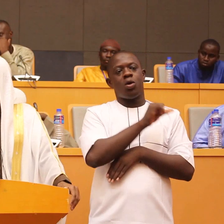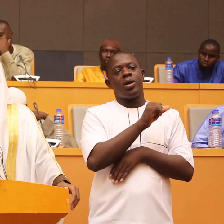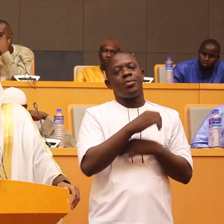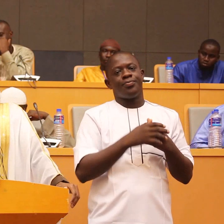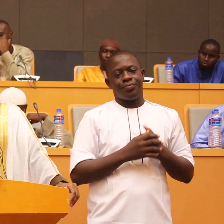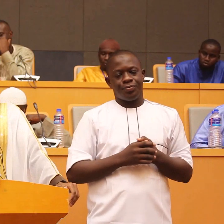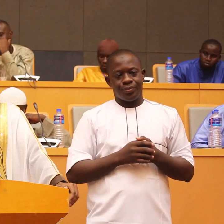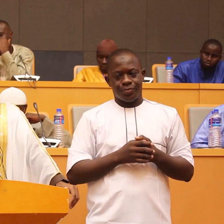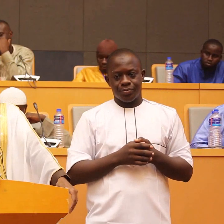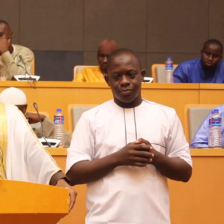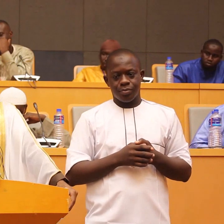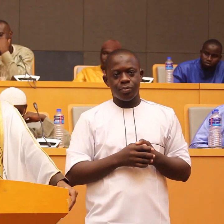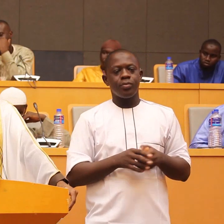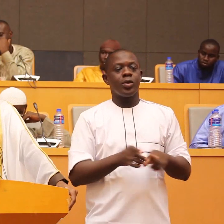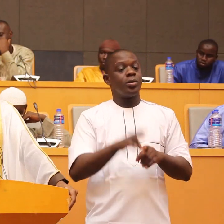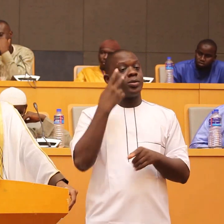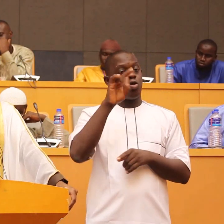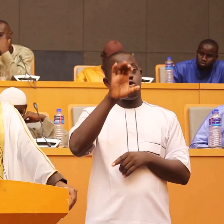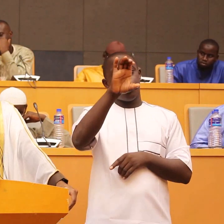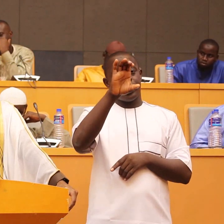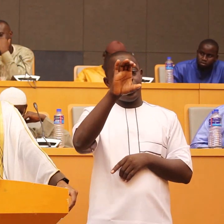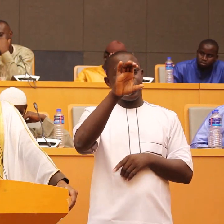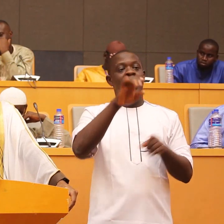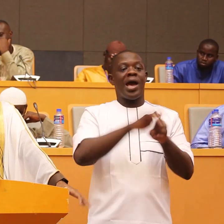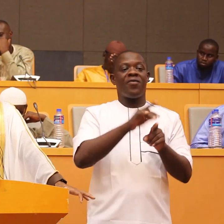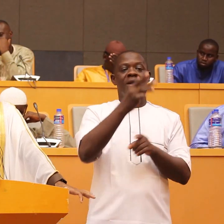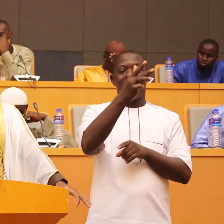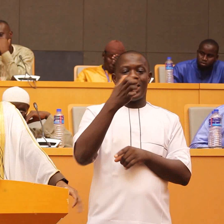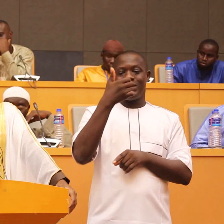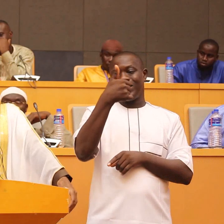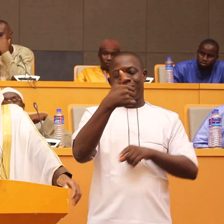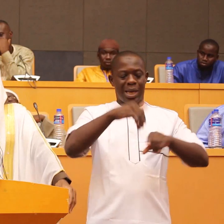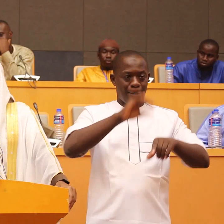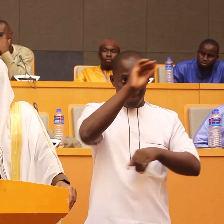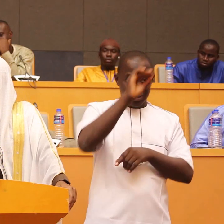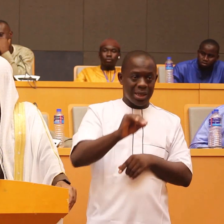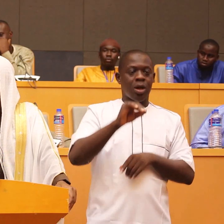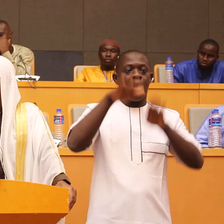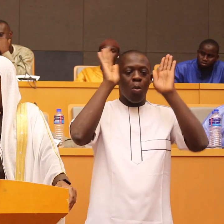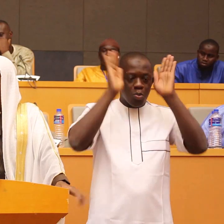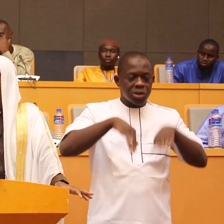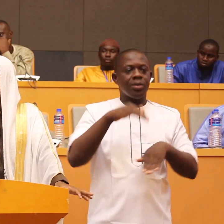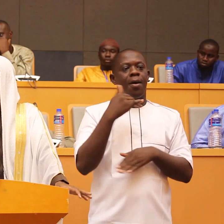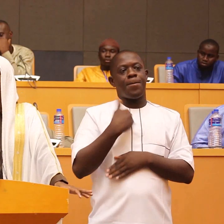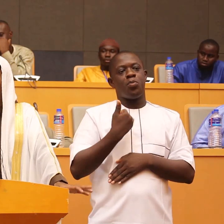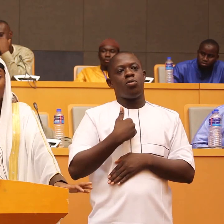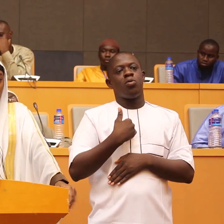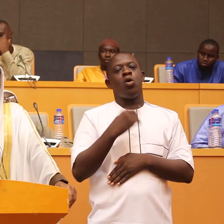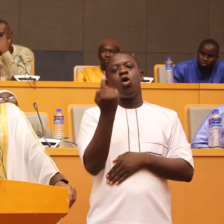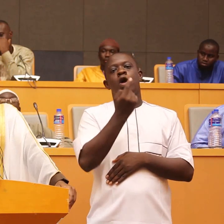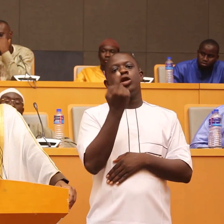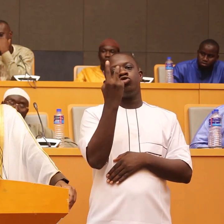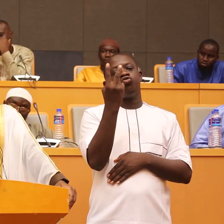imagine a country of 96% of Muslims only two